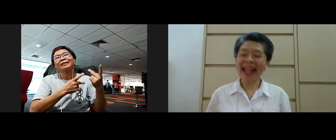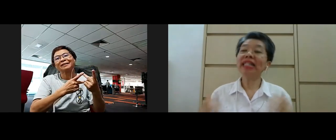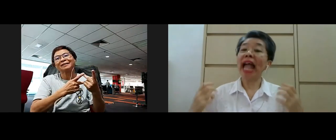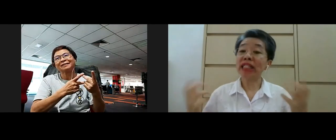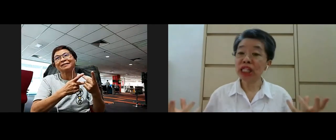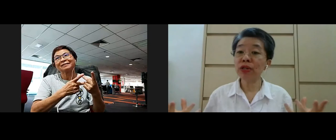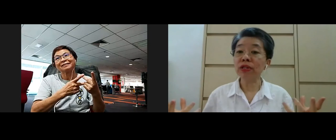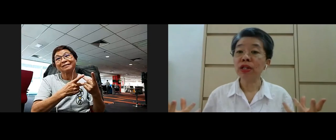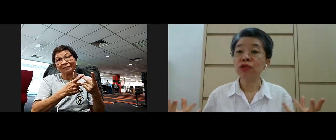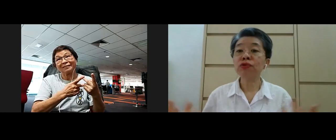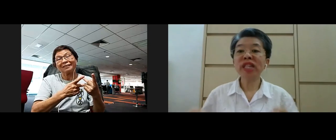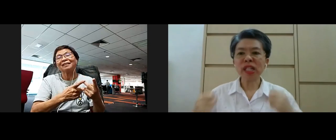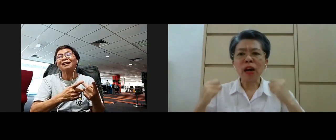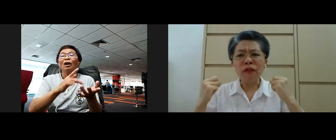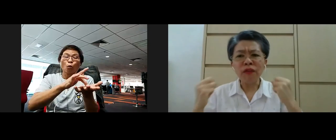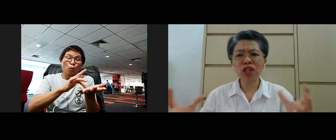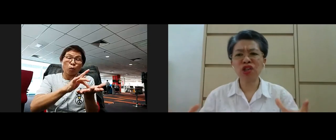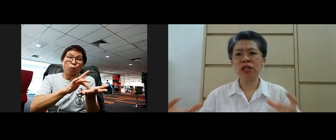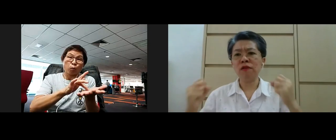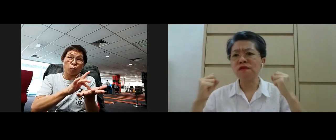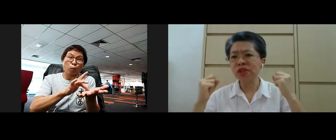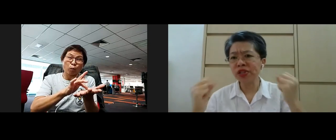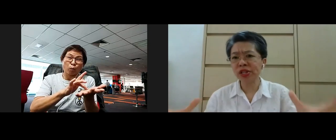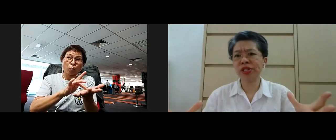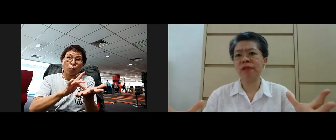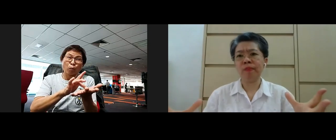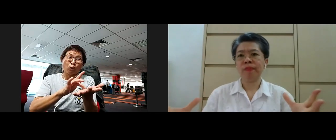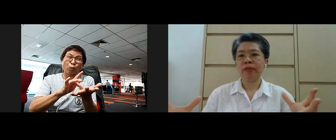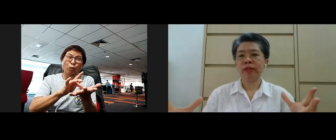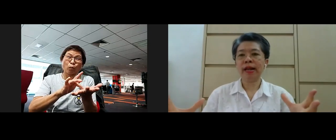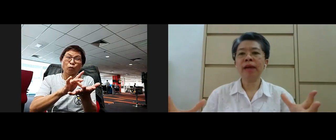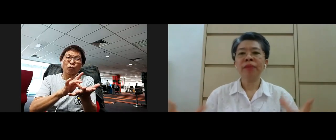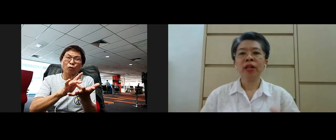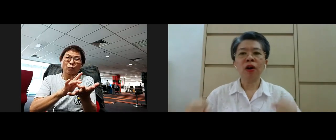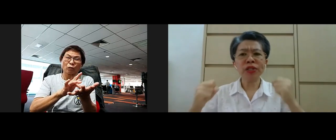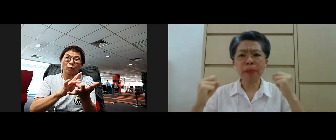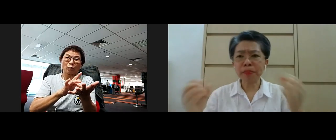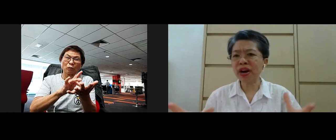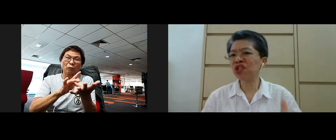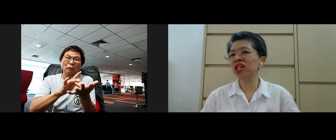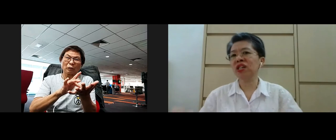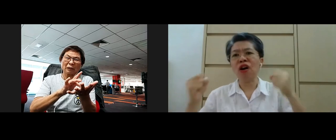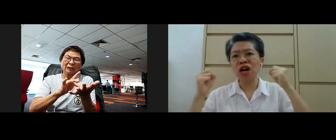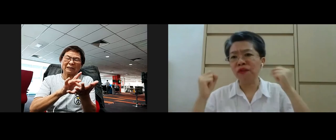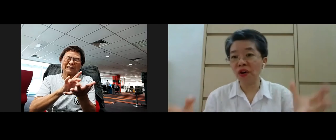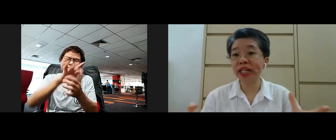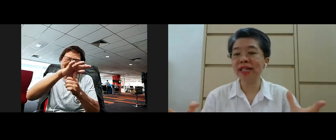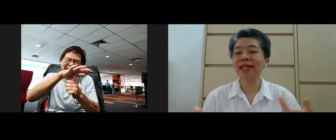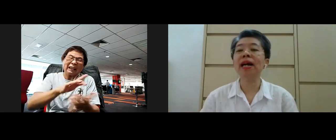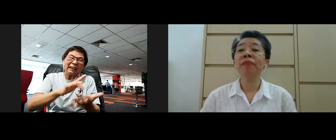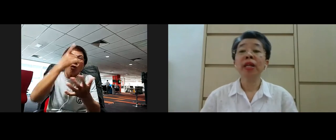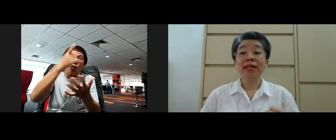and the antidote throughwards aversion resistance yeah or suppression or